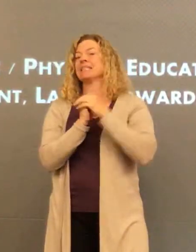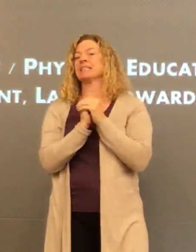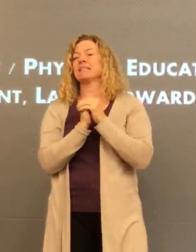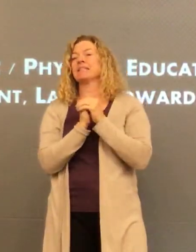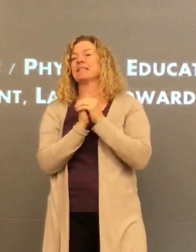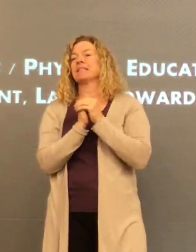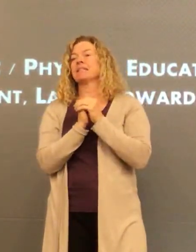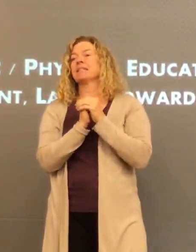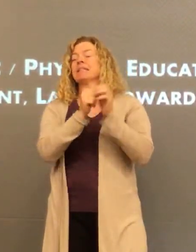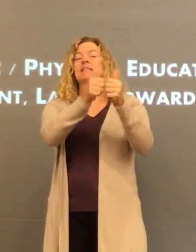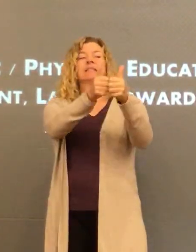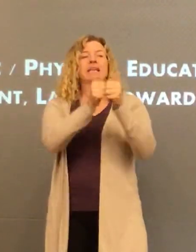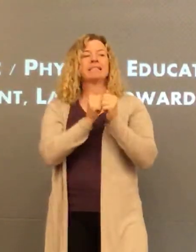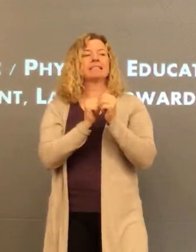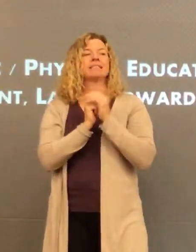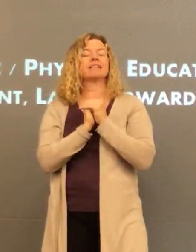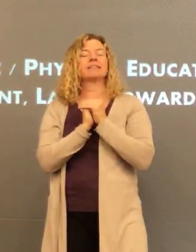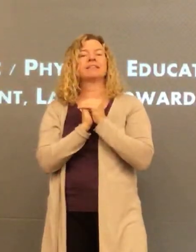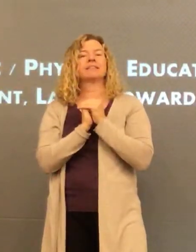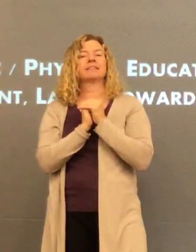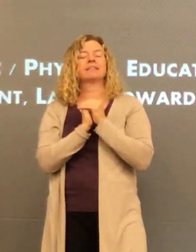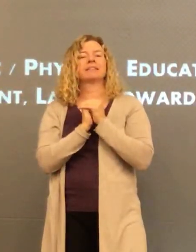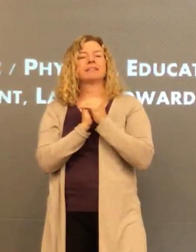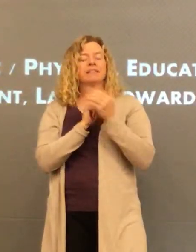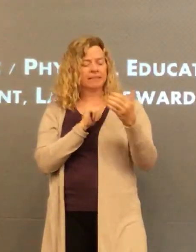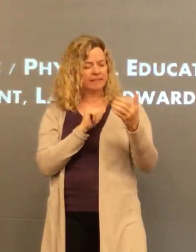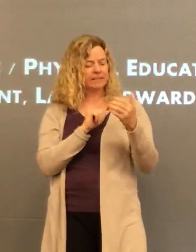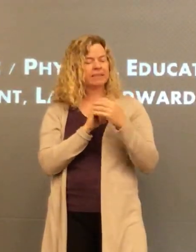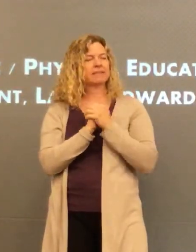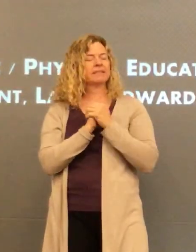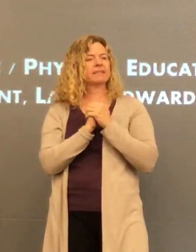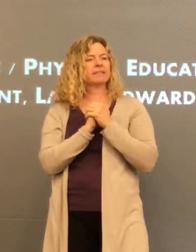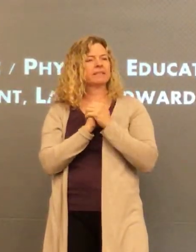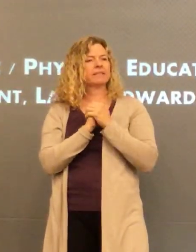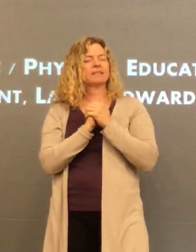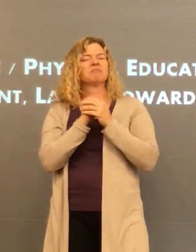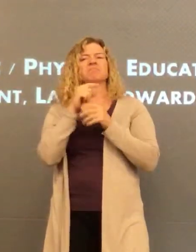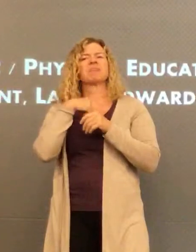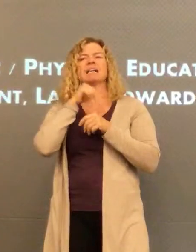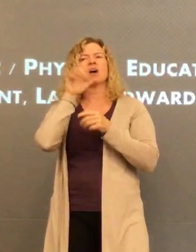Sunday morning, when I received that text message,